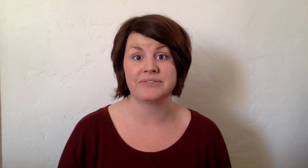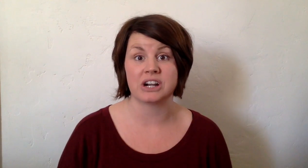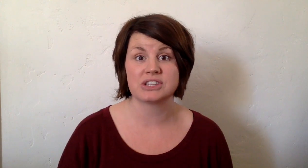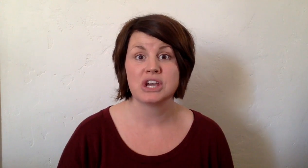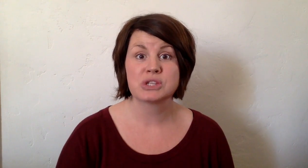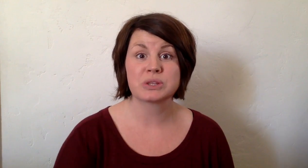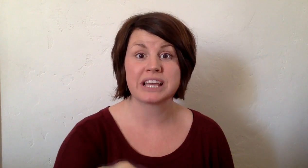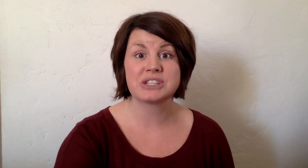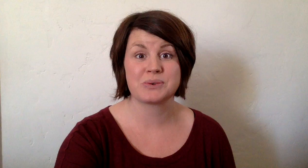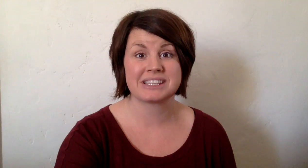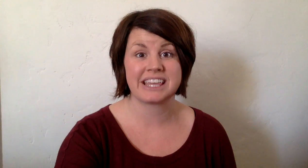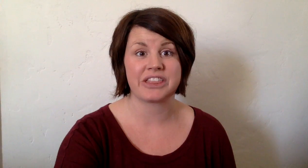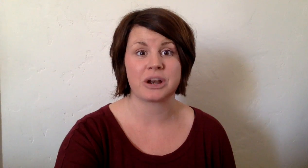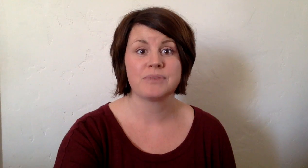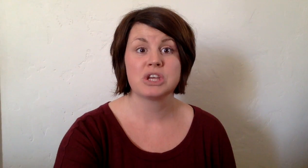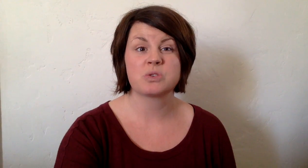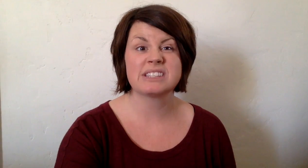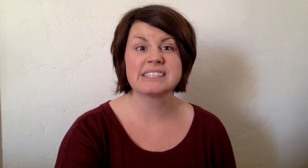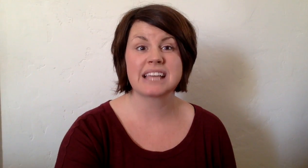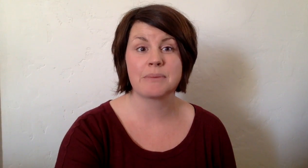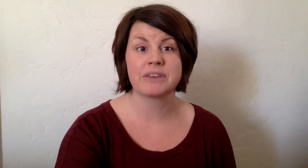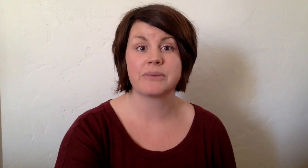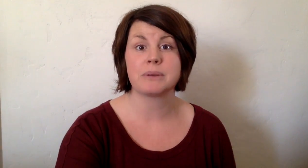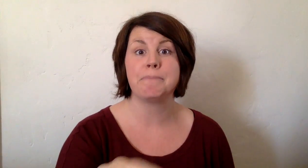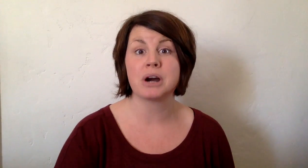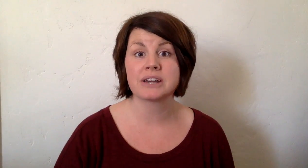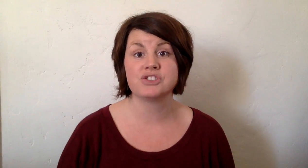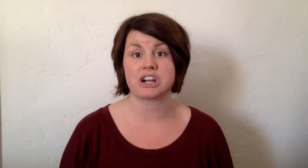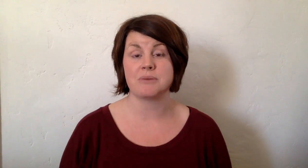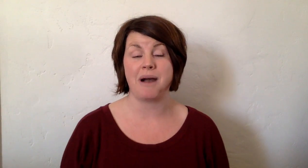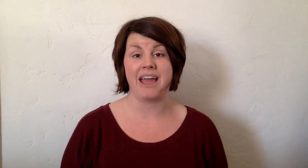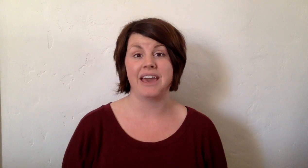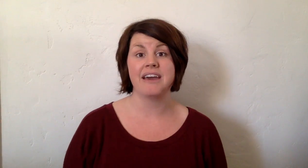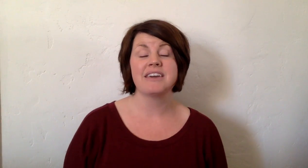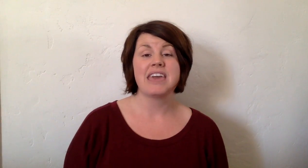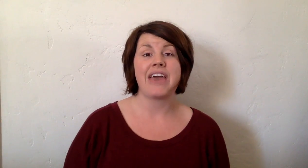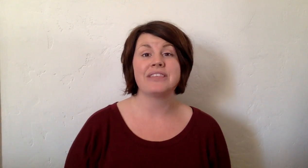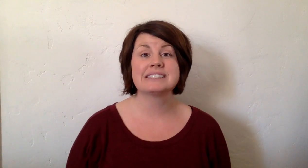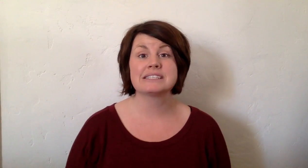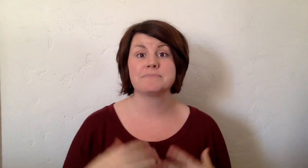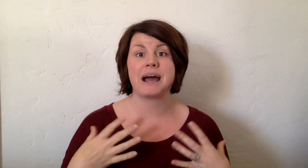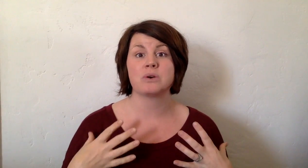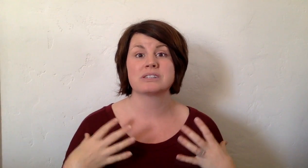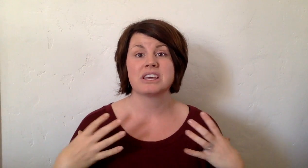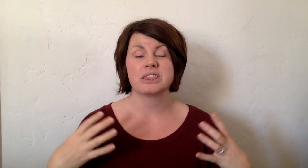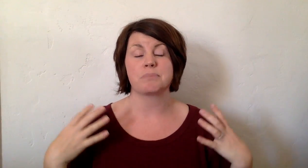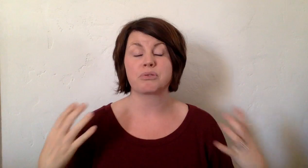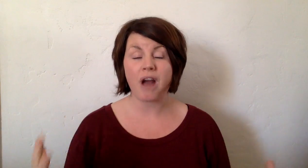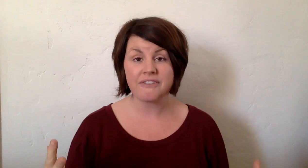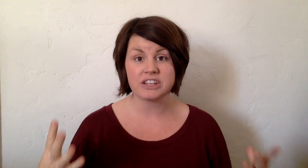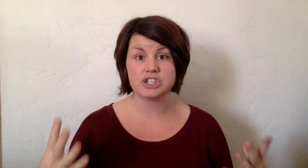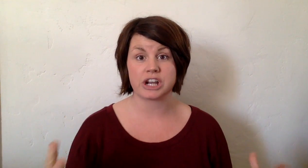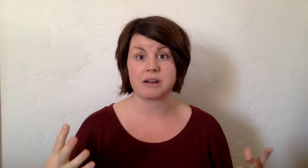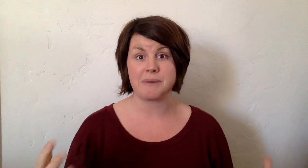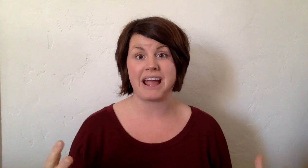verse. So let's do it together. So this is coming from the book of Jeremiah and this is about the prophet Jeremiah